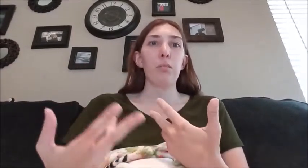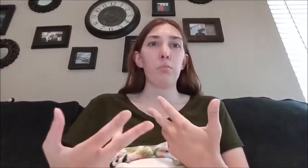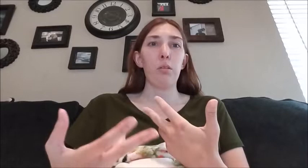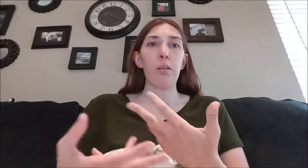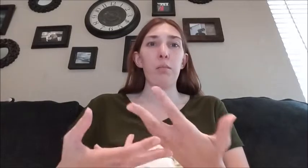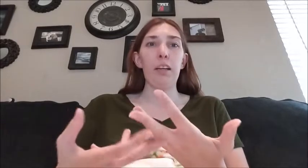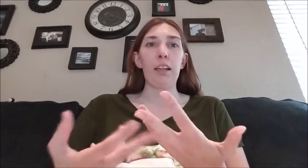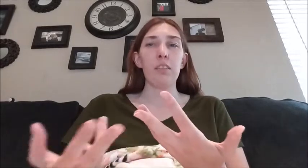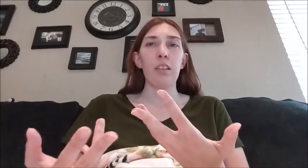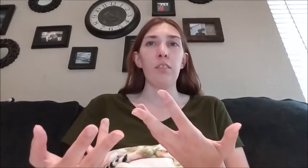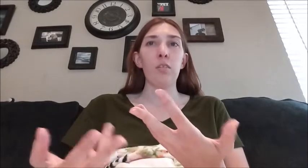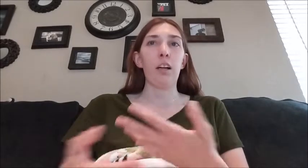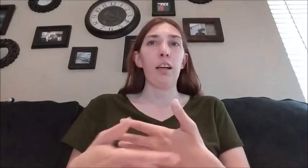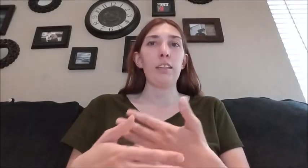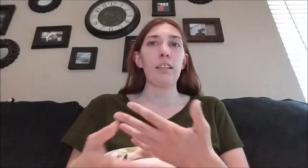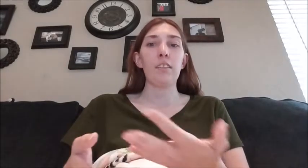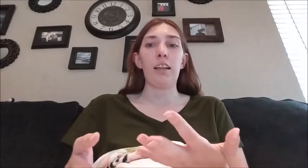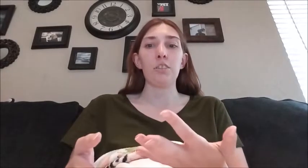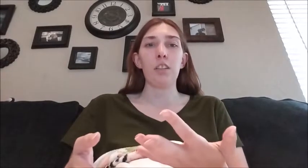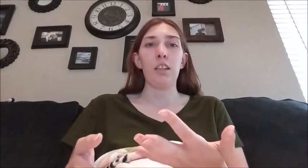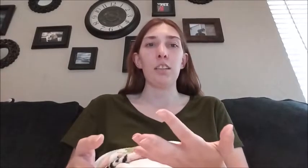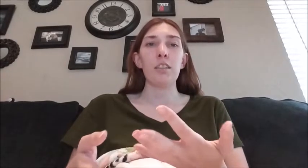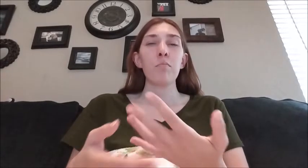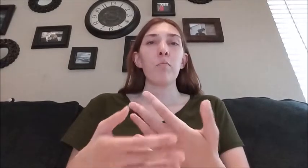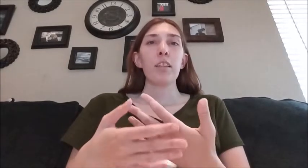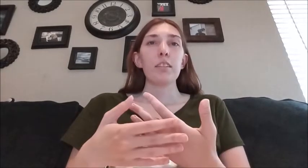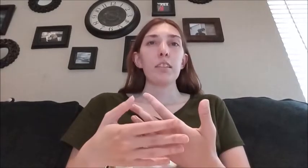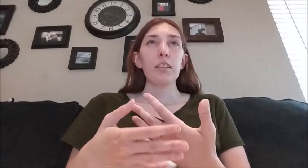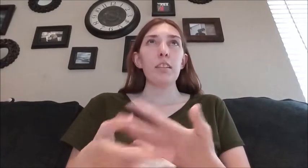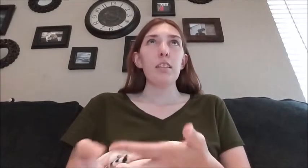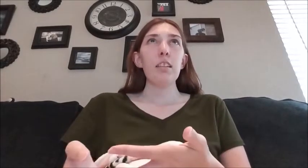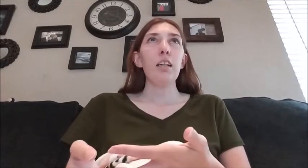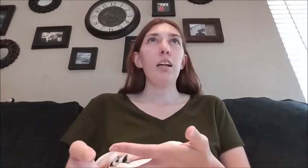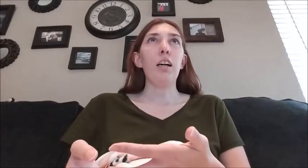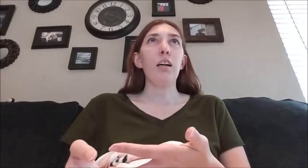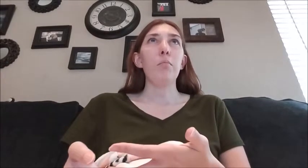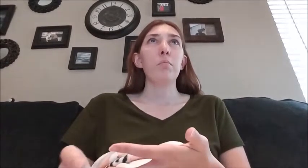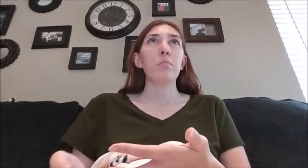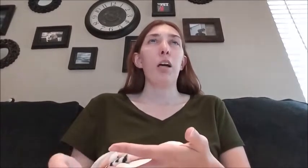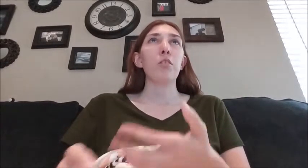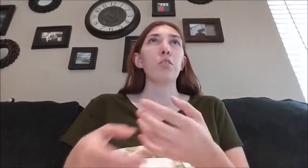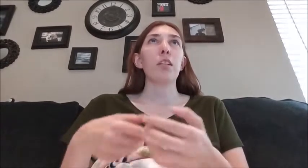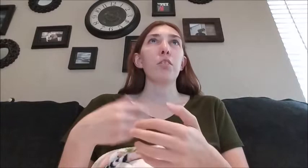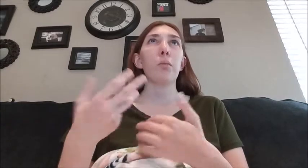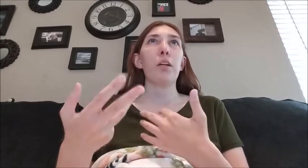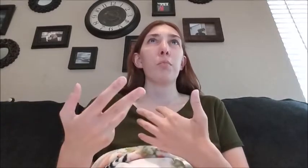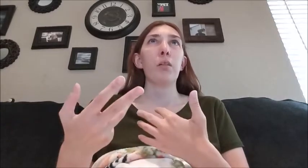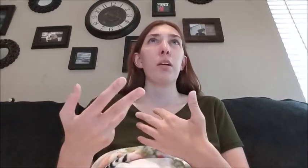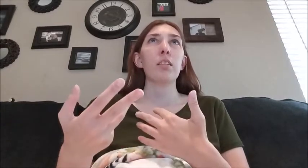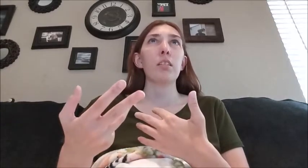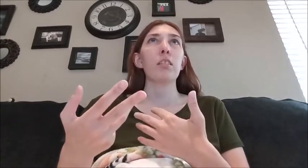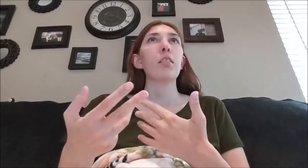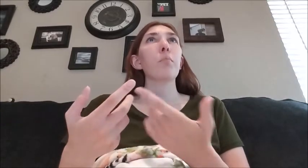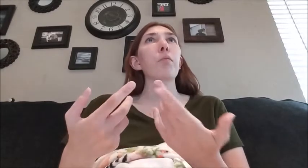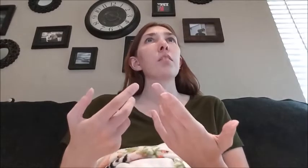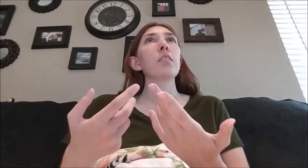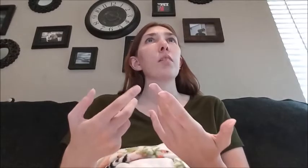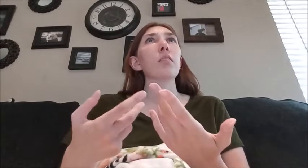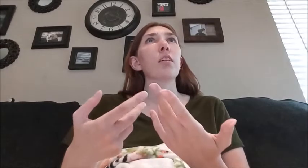that's my activity level I didn't even exercise I was doing a little bit better by one not by Wednesday I